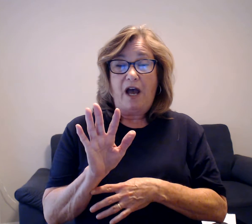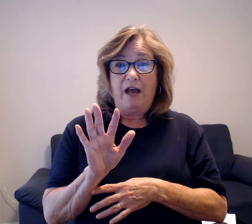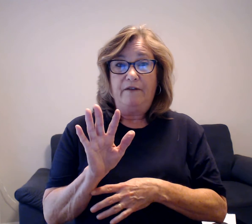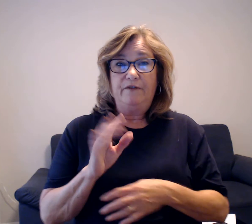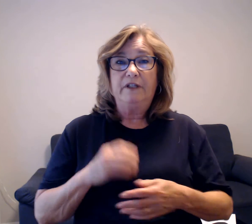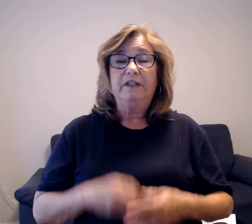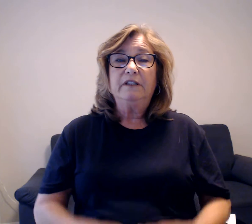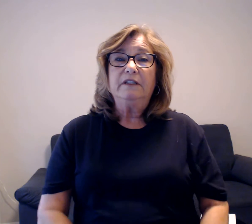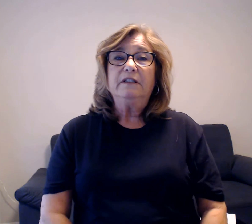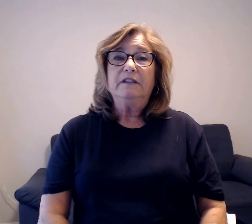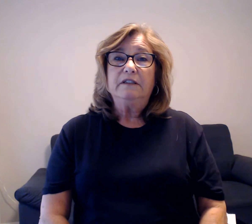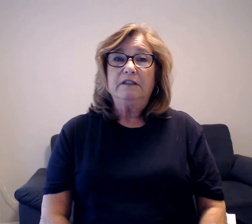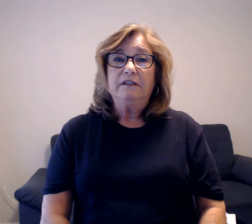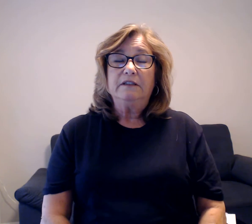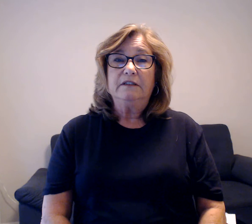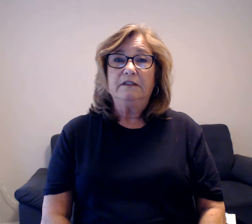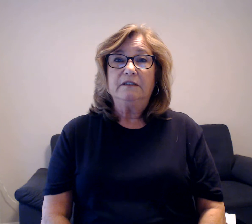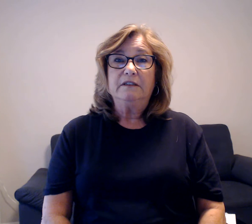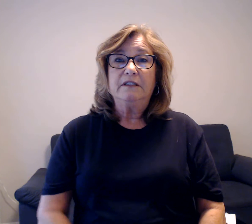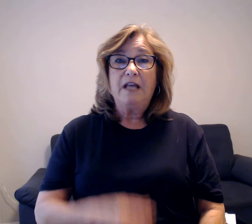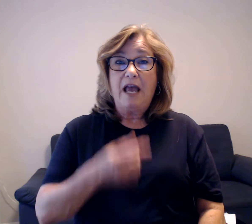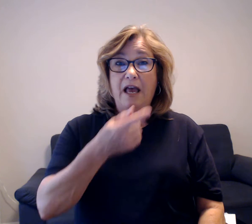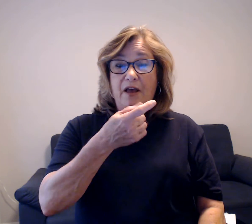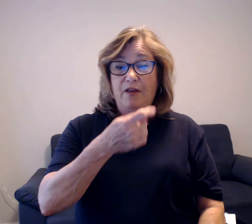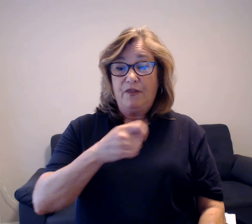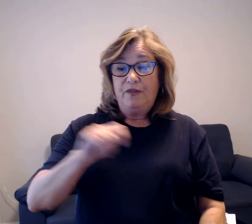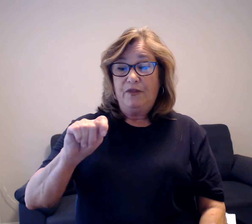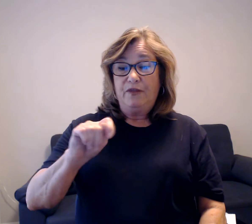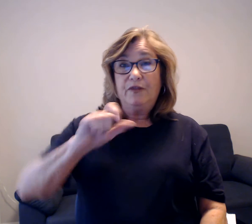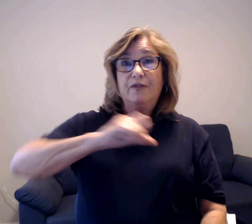The sky is very blue today.